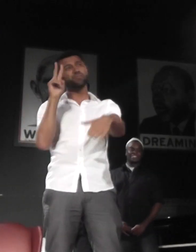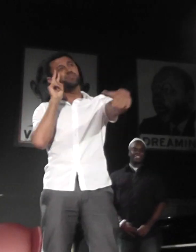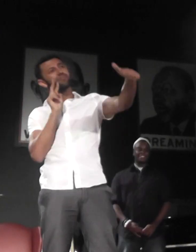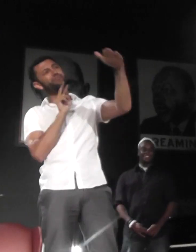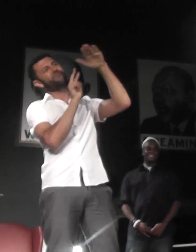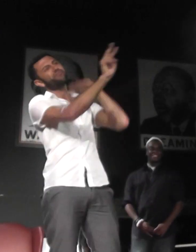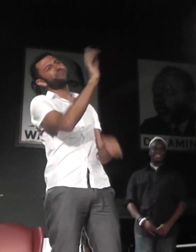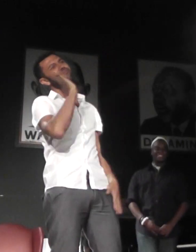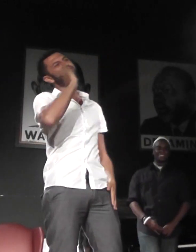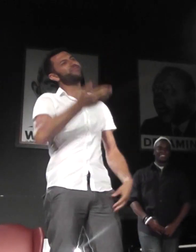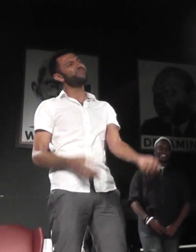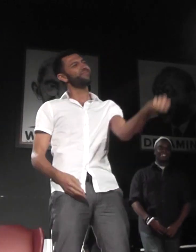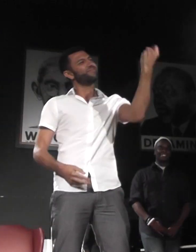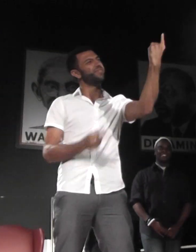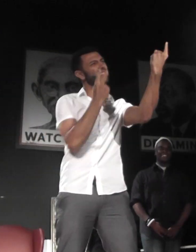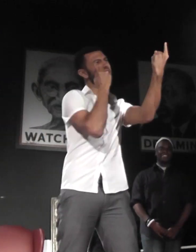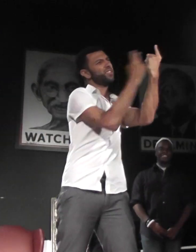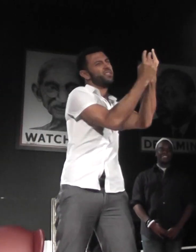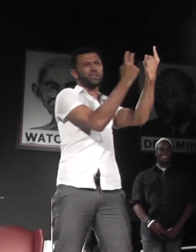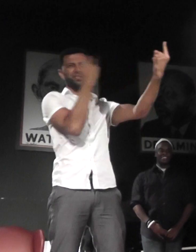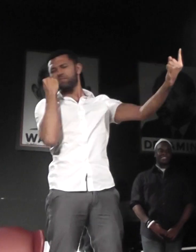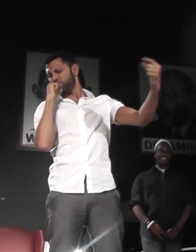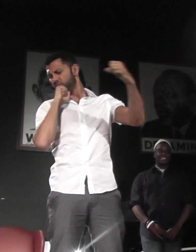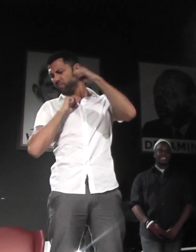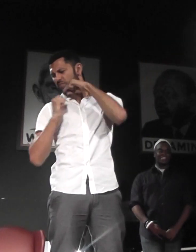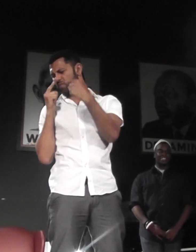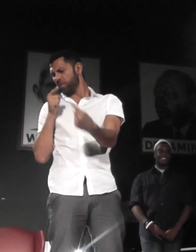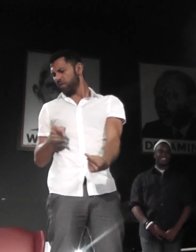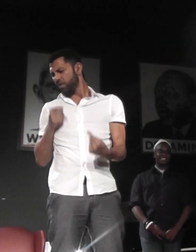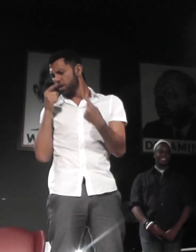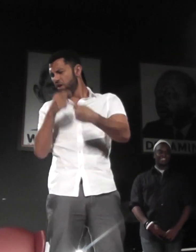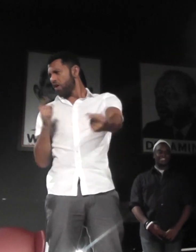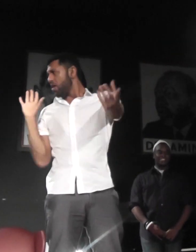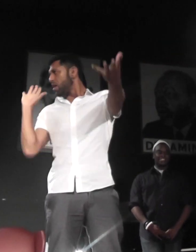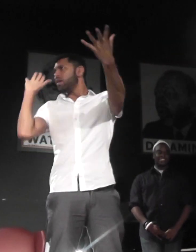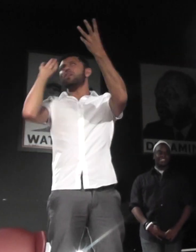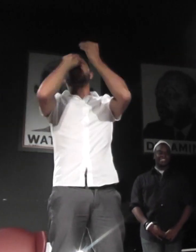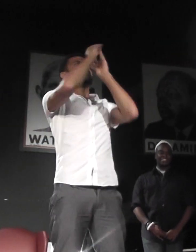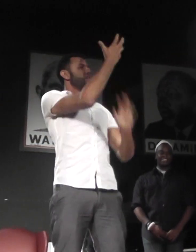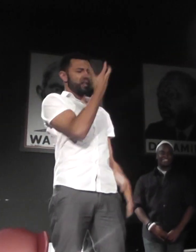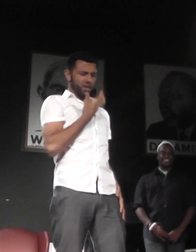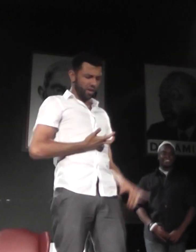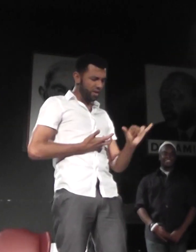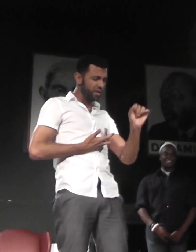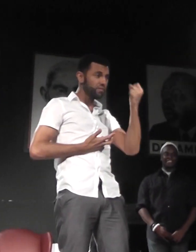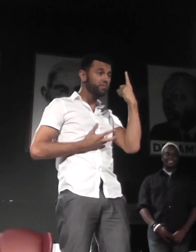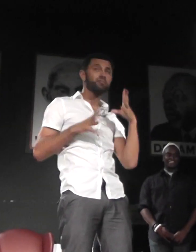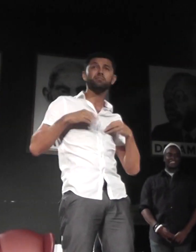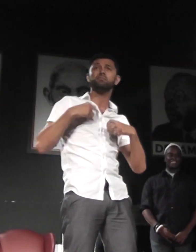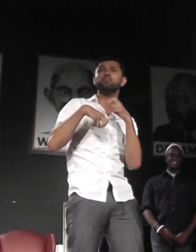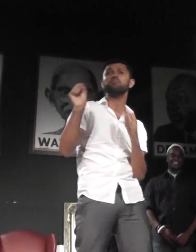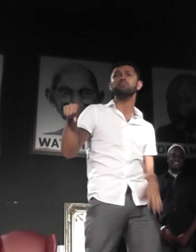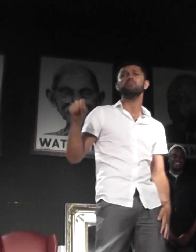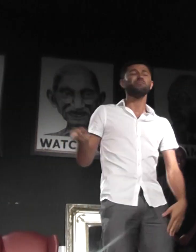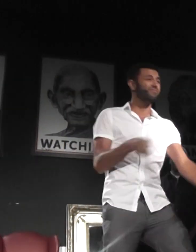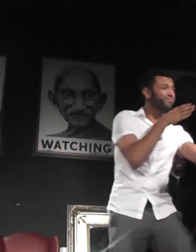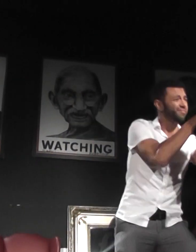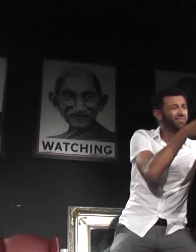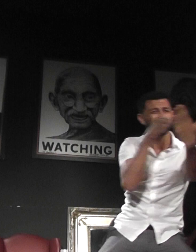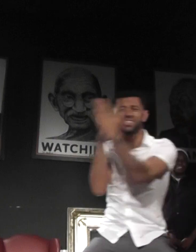you want anew What put into holes after a hurricane Come to let it grow Maybe a